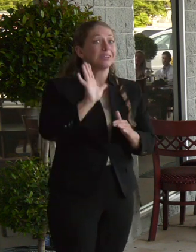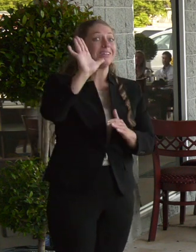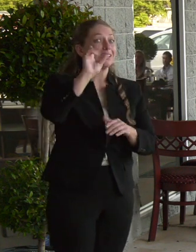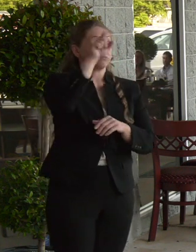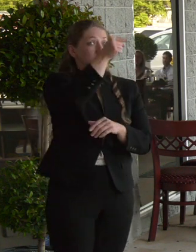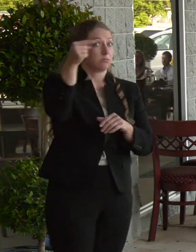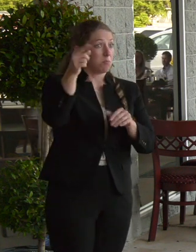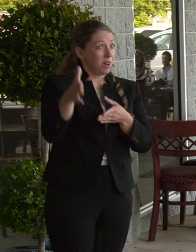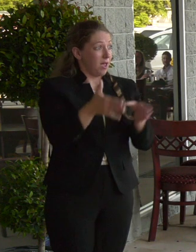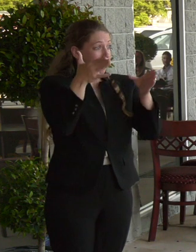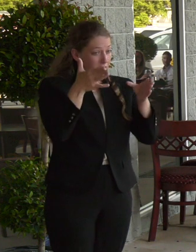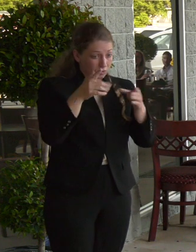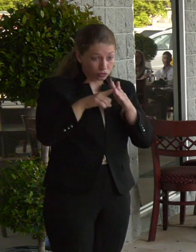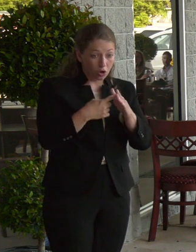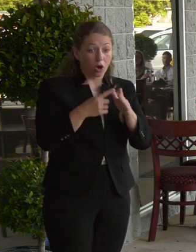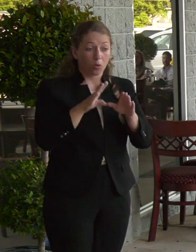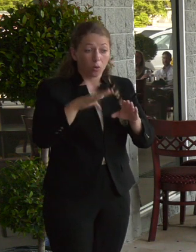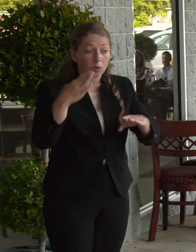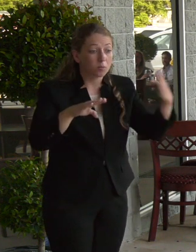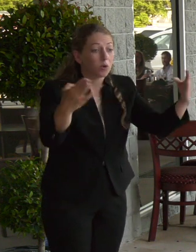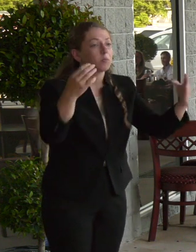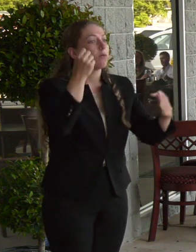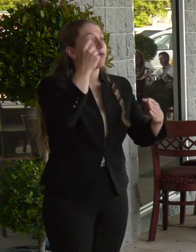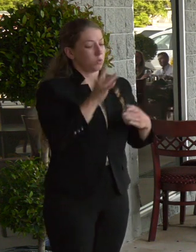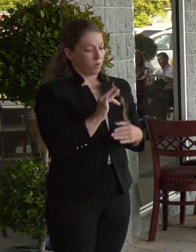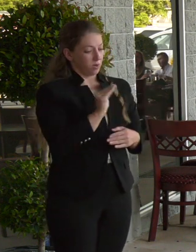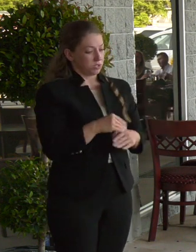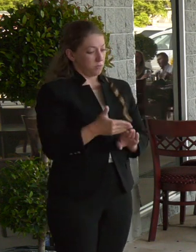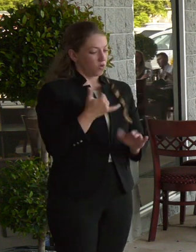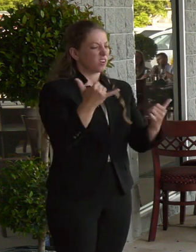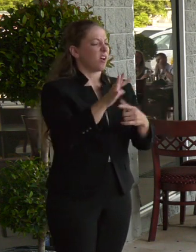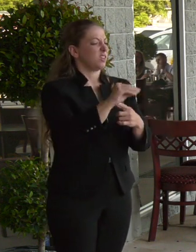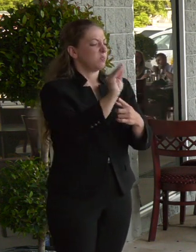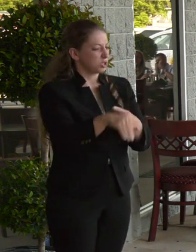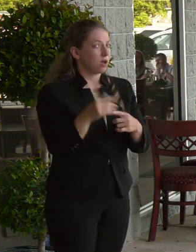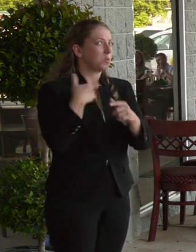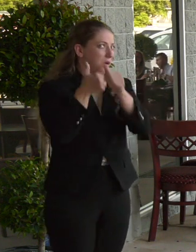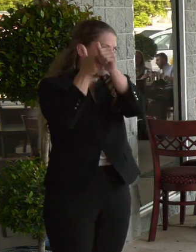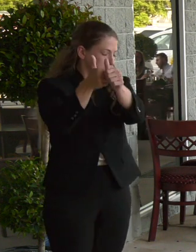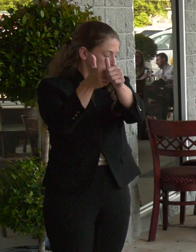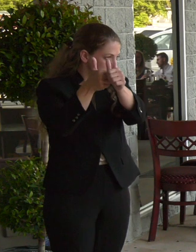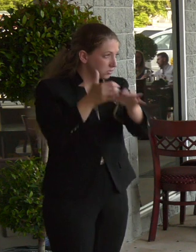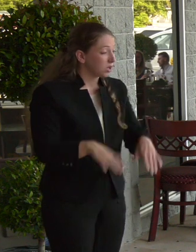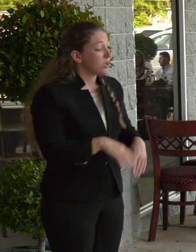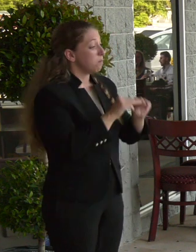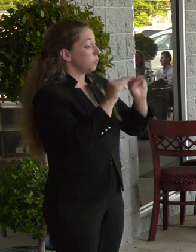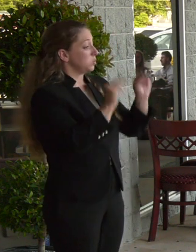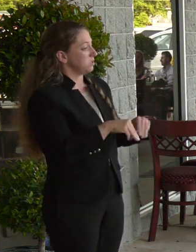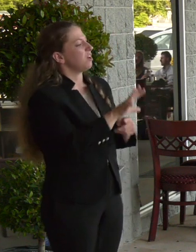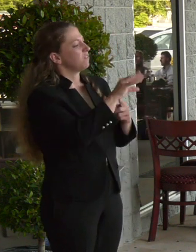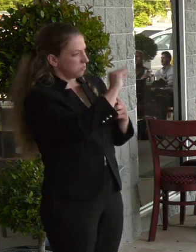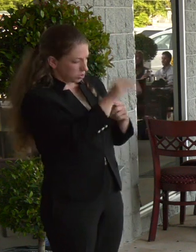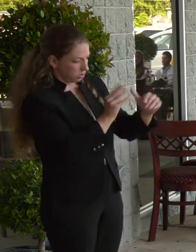in that announcement increased restaurant and retail capacity to 50%. The reopening of museums with 50% capacity